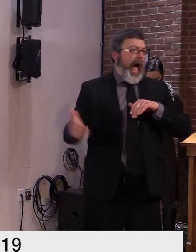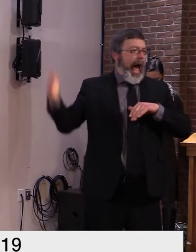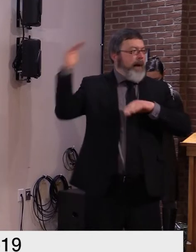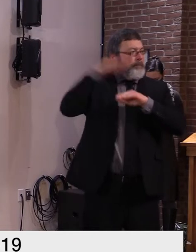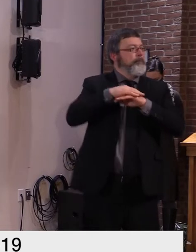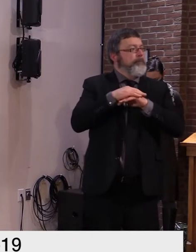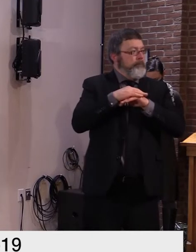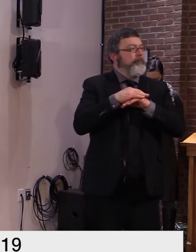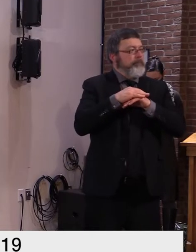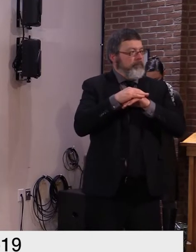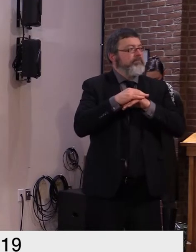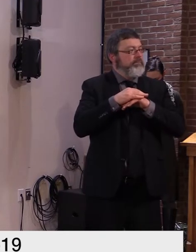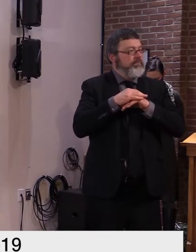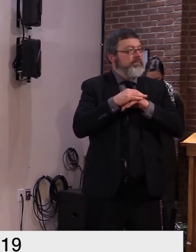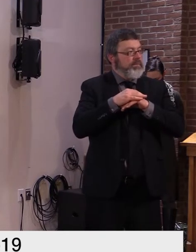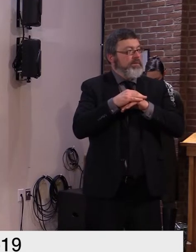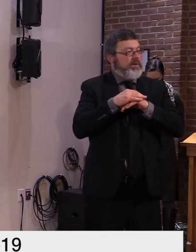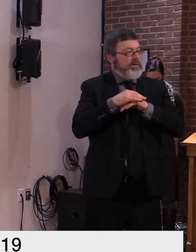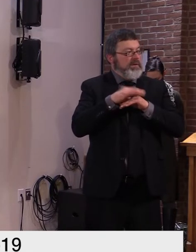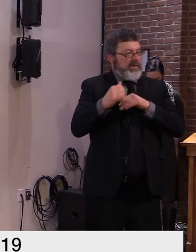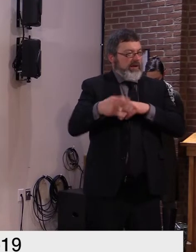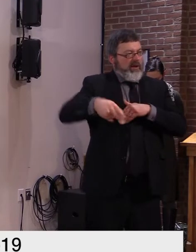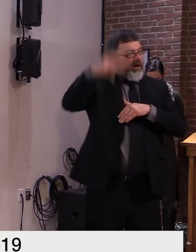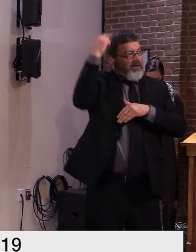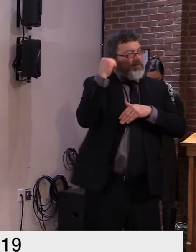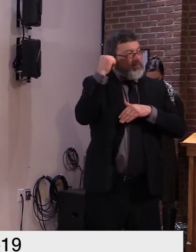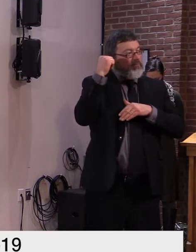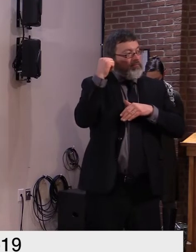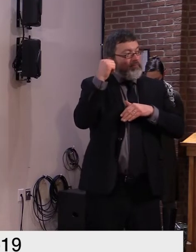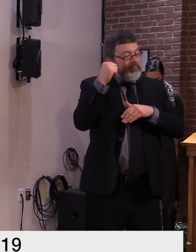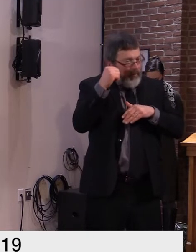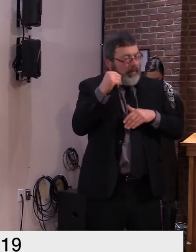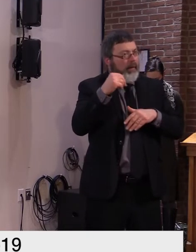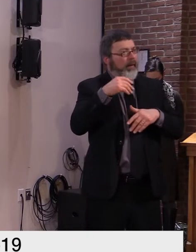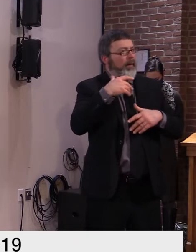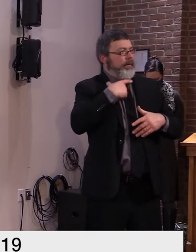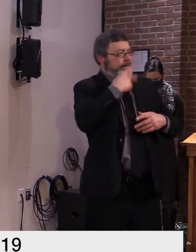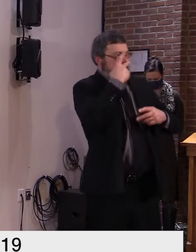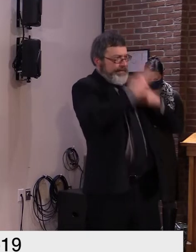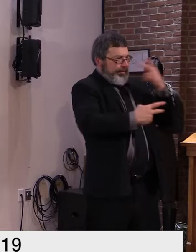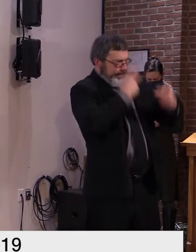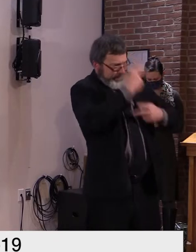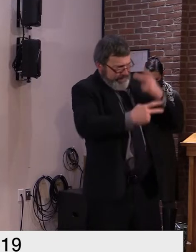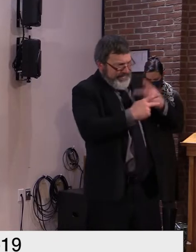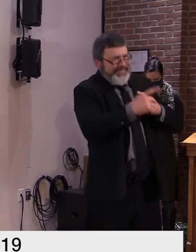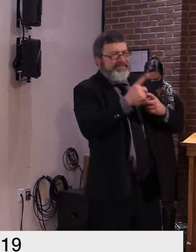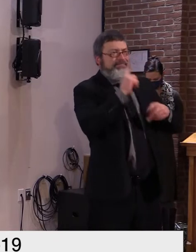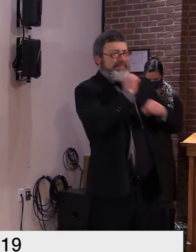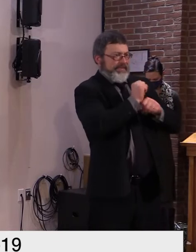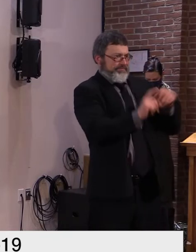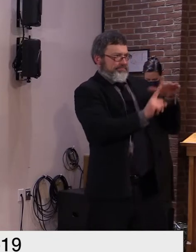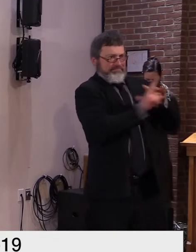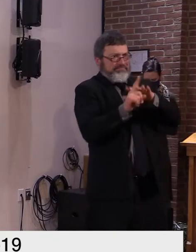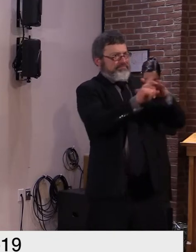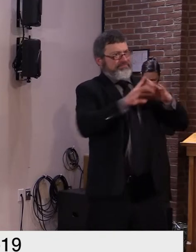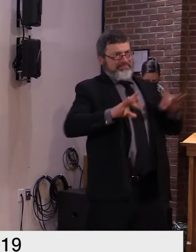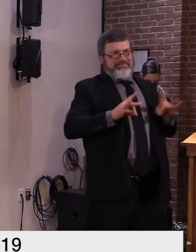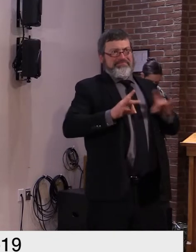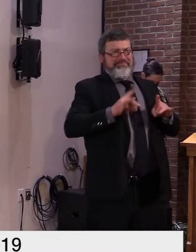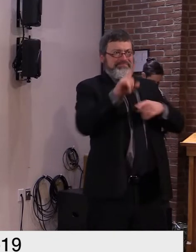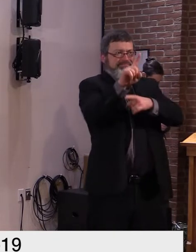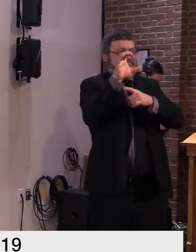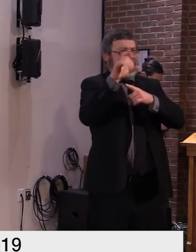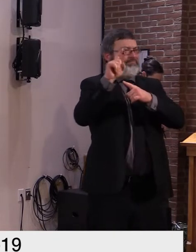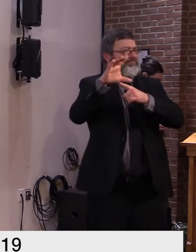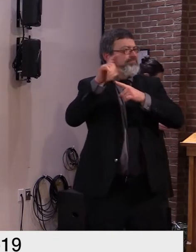a hundred covid 19 cases so we must do everything that we possibly can to get a handle on the virus